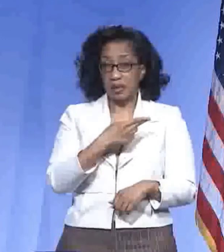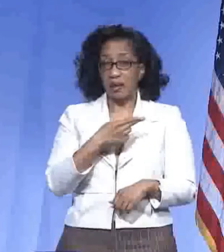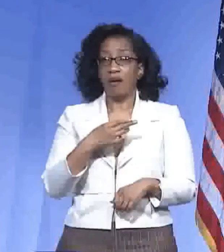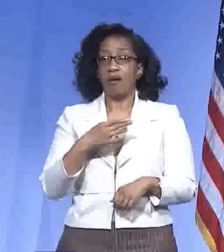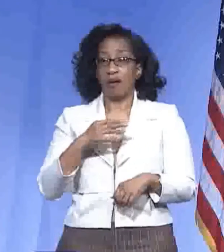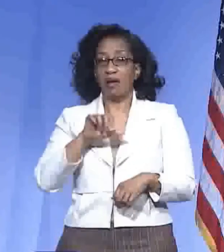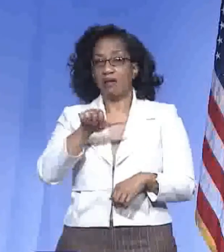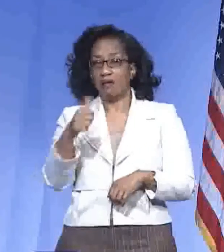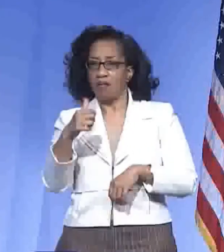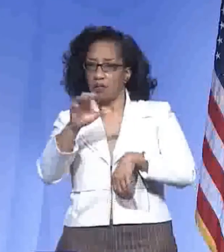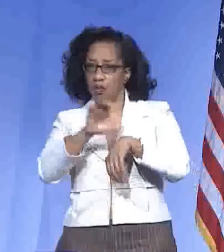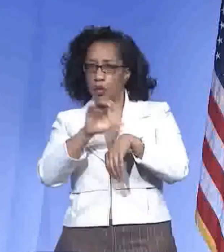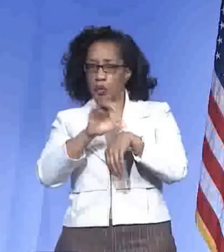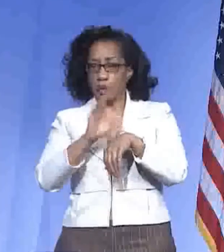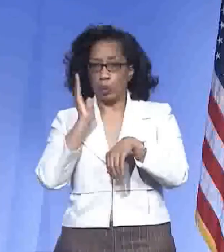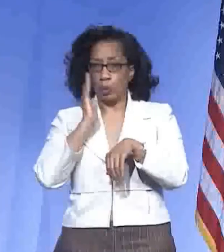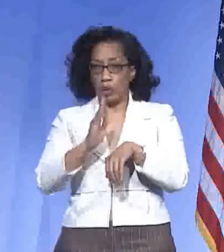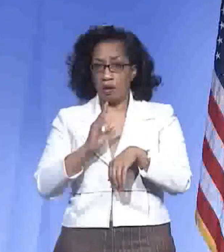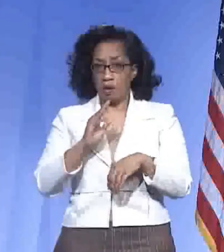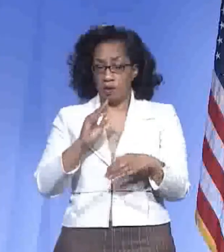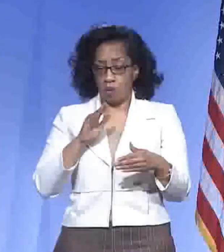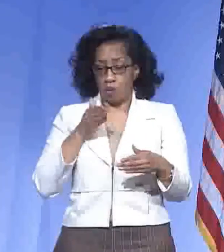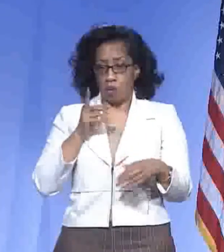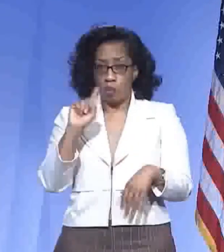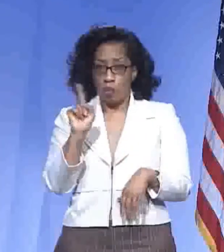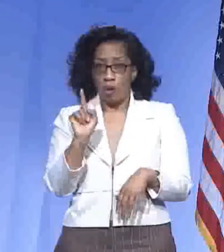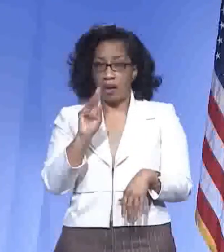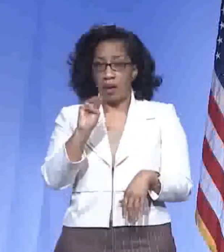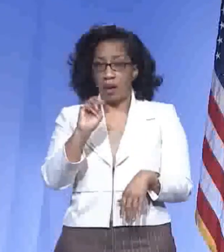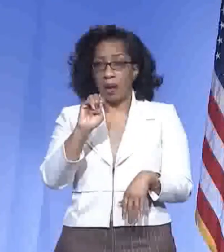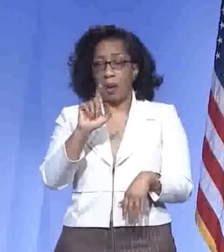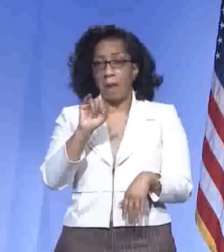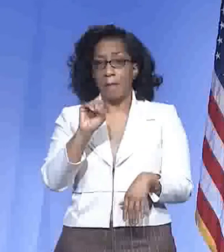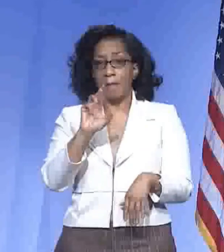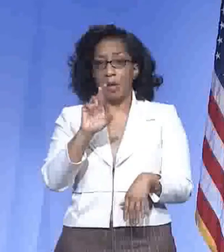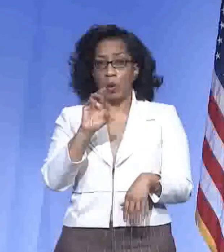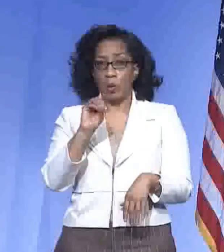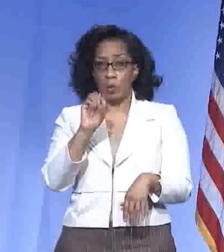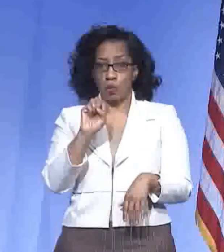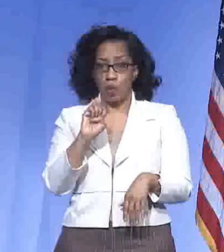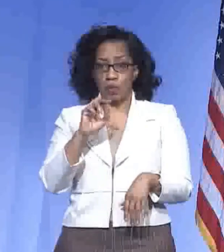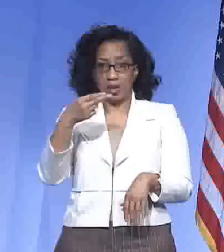held at the Melrose High School parking lot, so look for that coming this weekend.